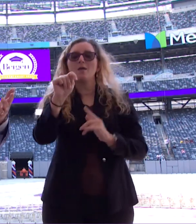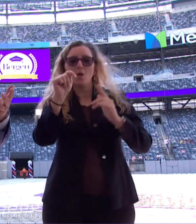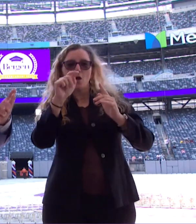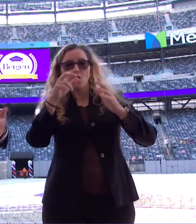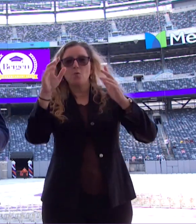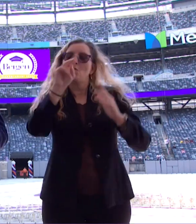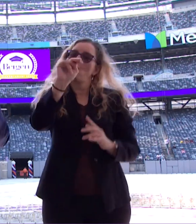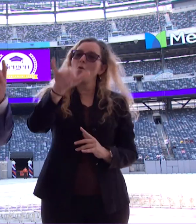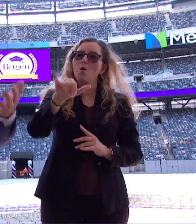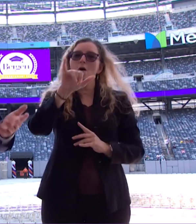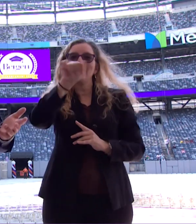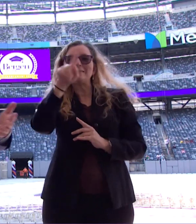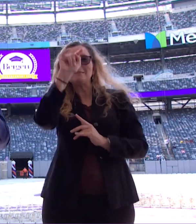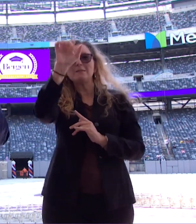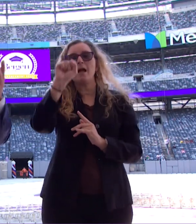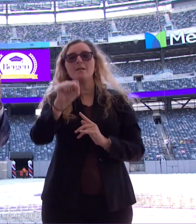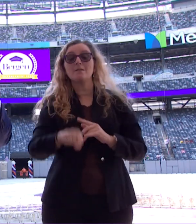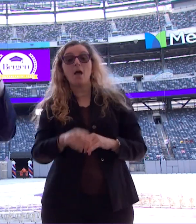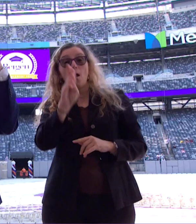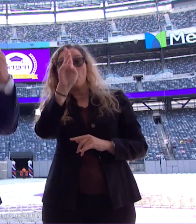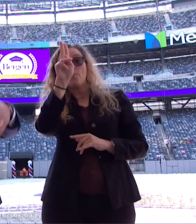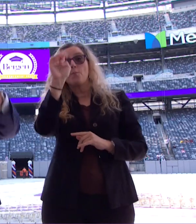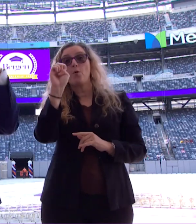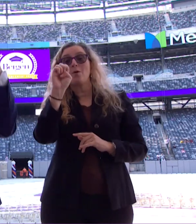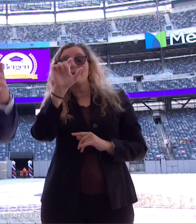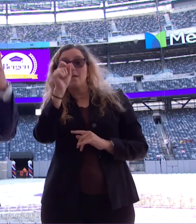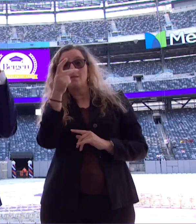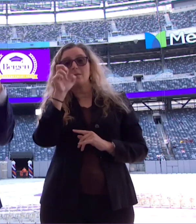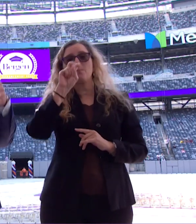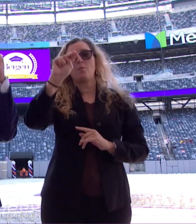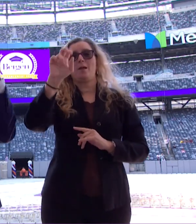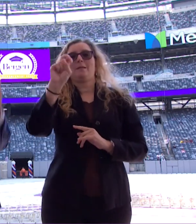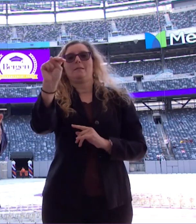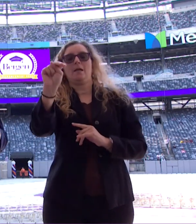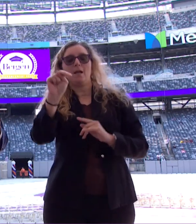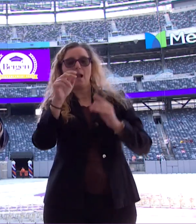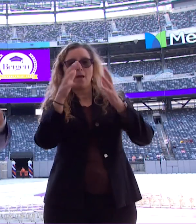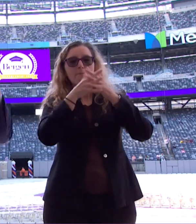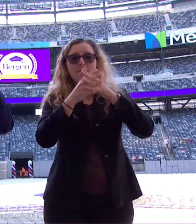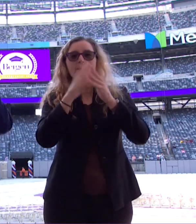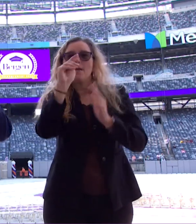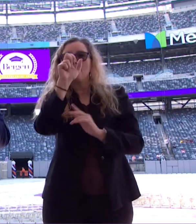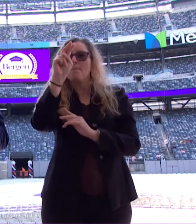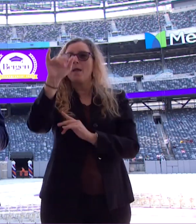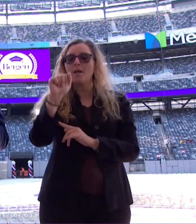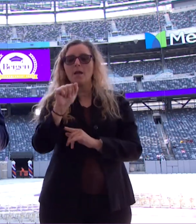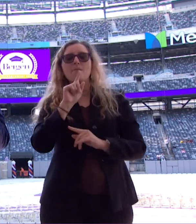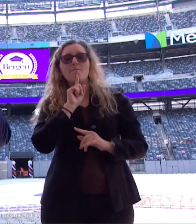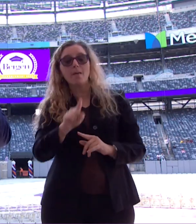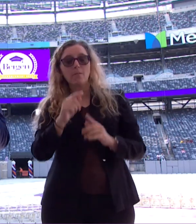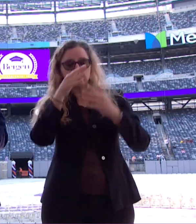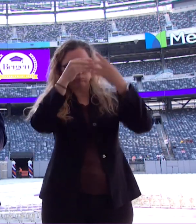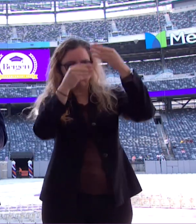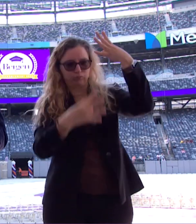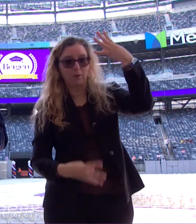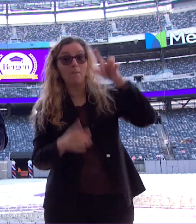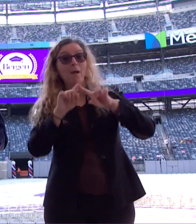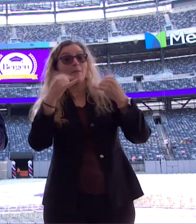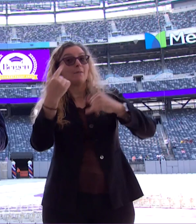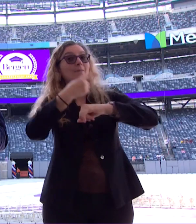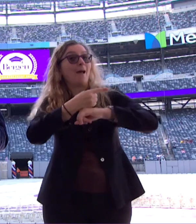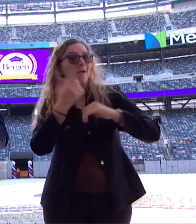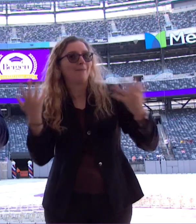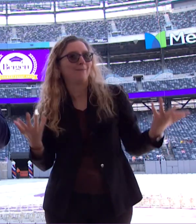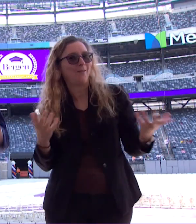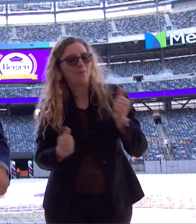WrestleMania, Bruce Springsteen, Taylor Swift, and the list goes on and on and on. But today, the main event, if you